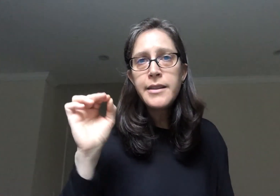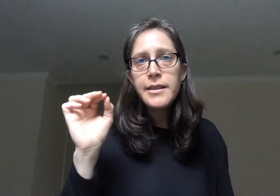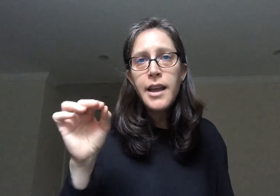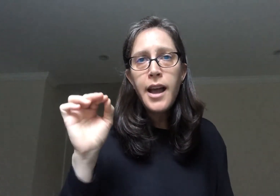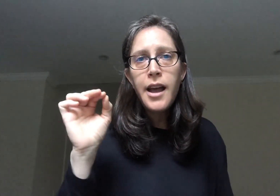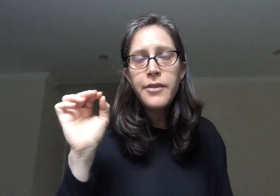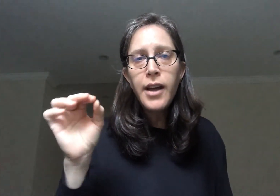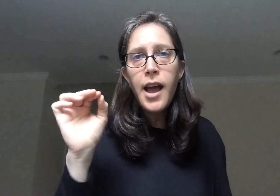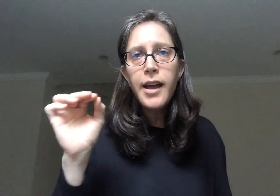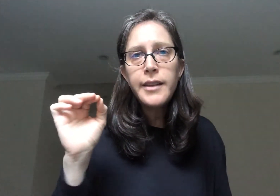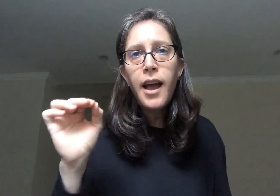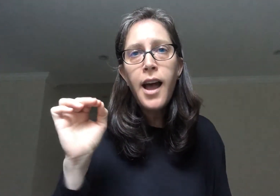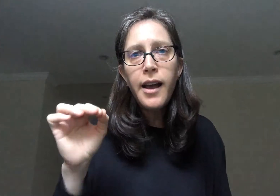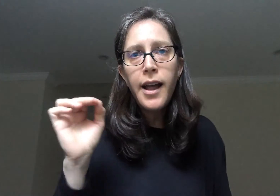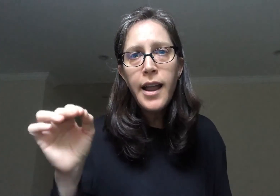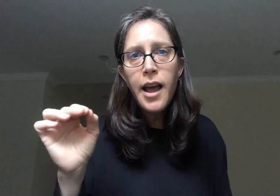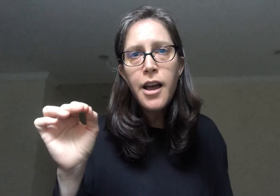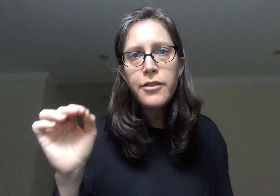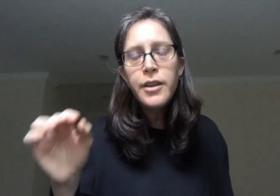Eretz. Zavat. Chalav.